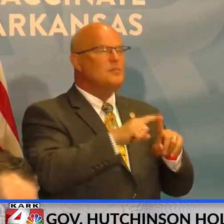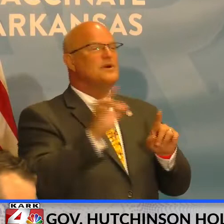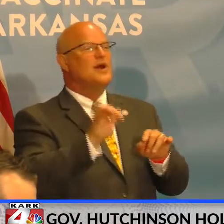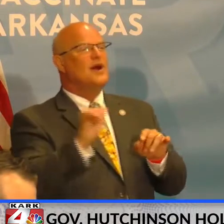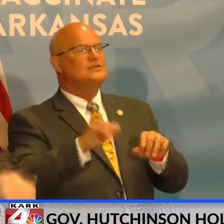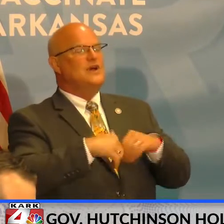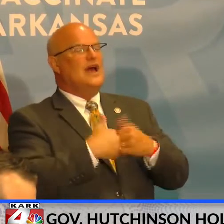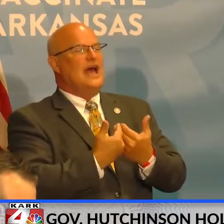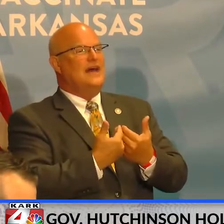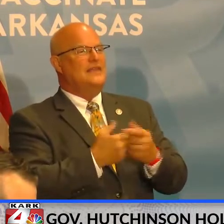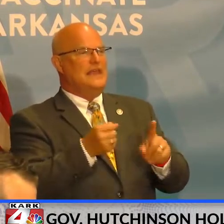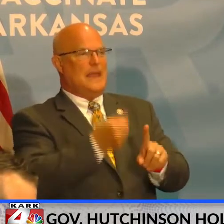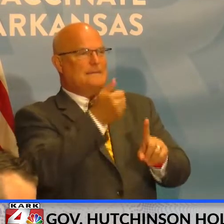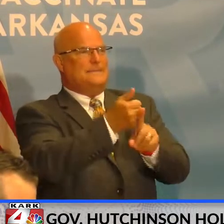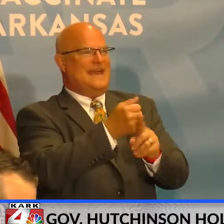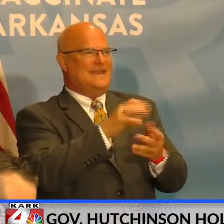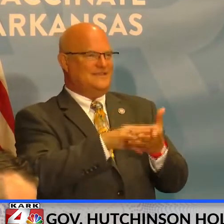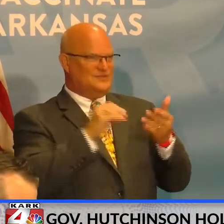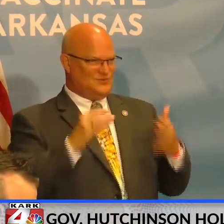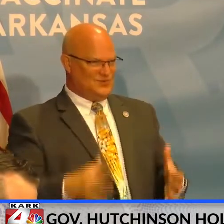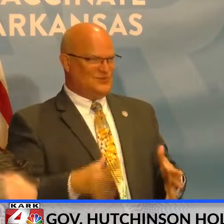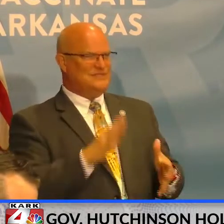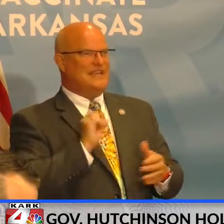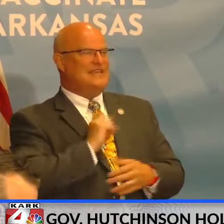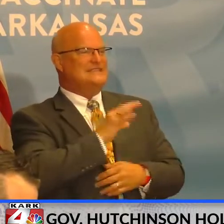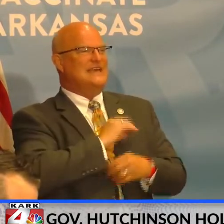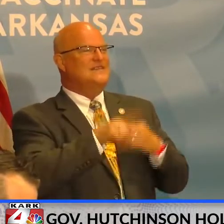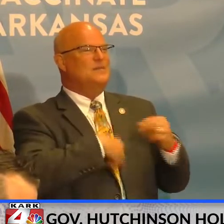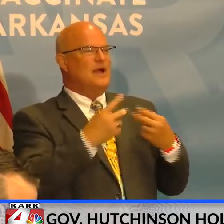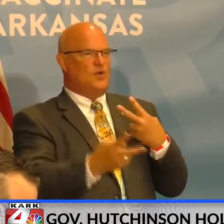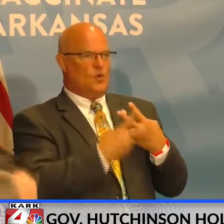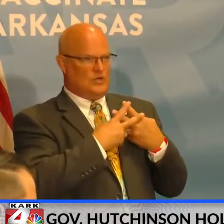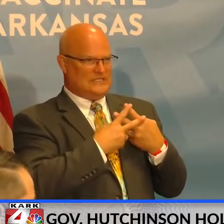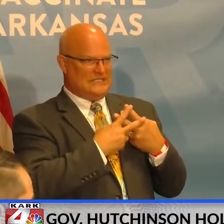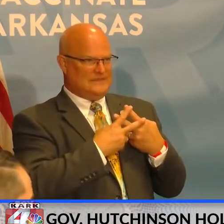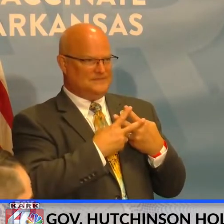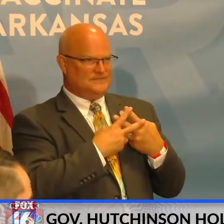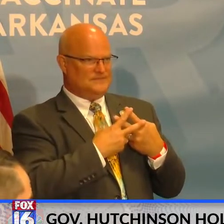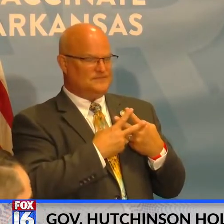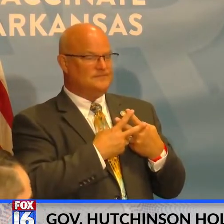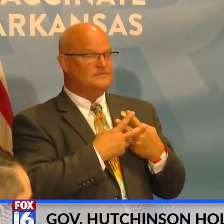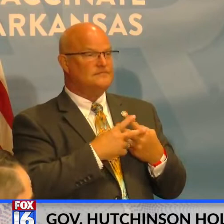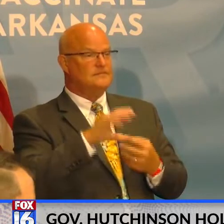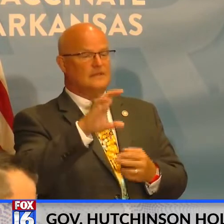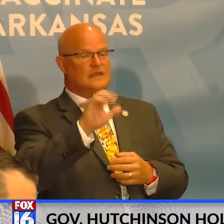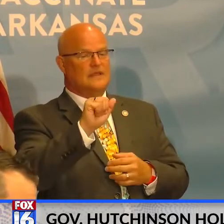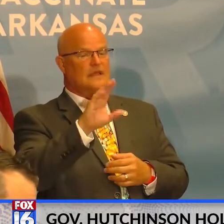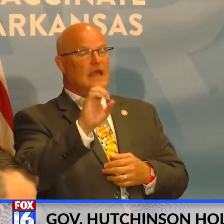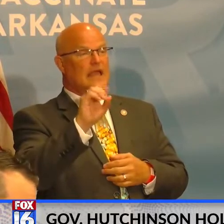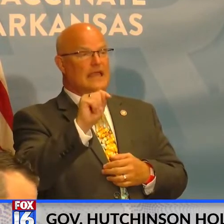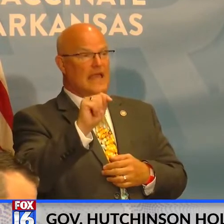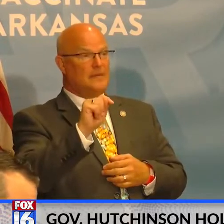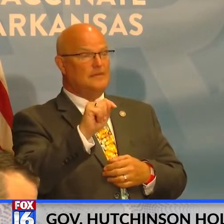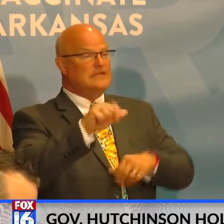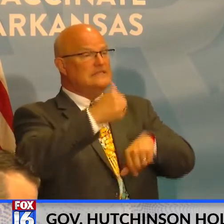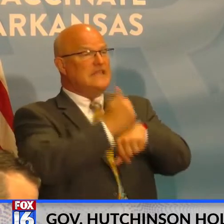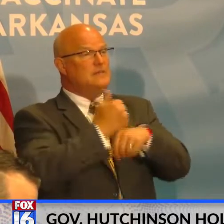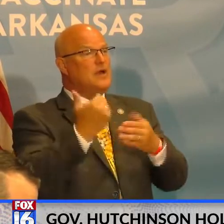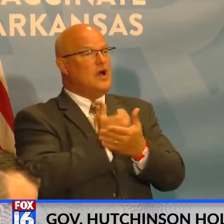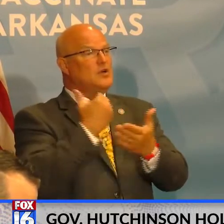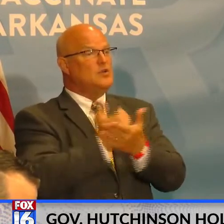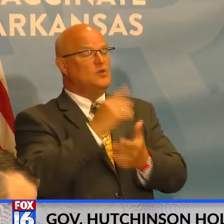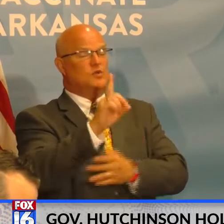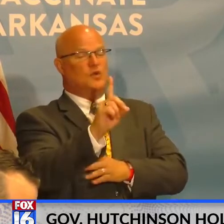also how they impact students and staff regarding quarantines. The Cabot School District has created a new data